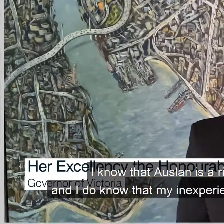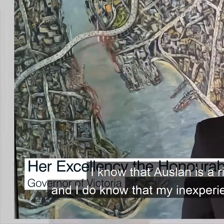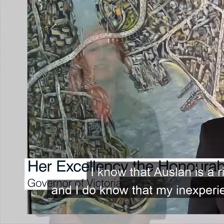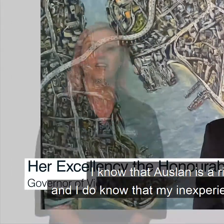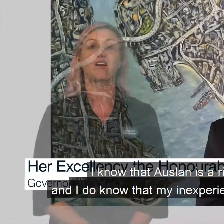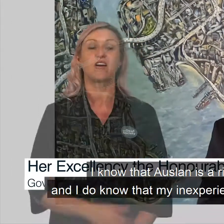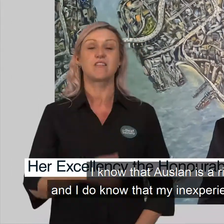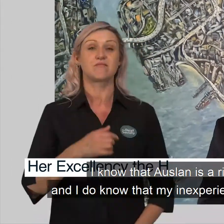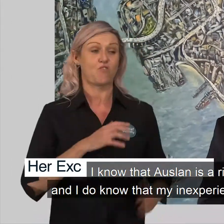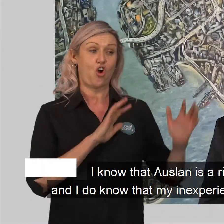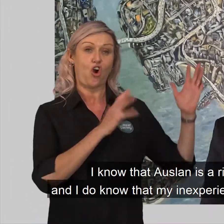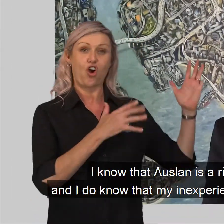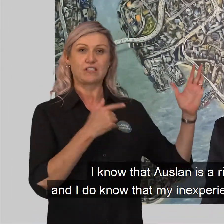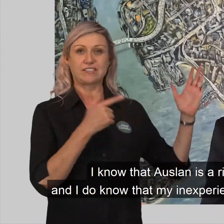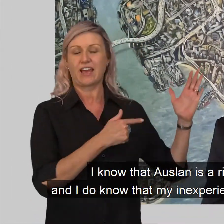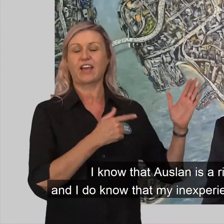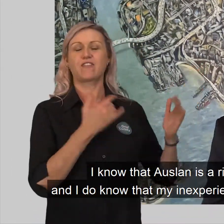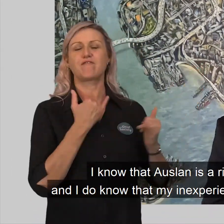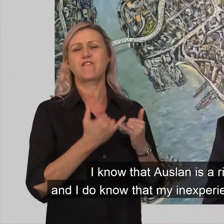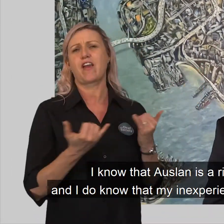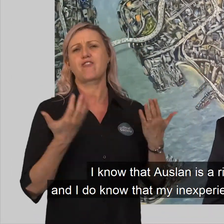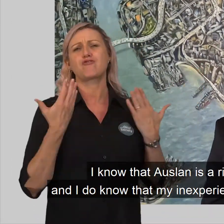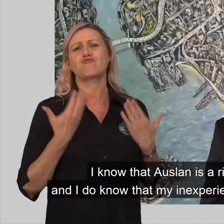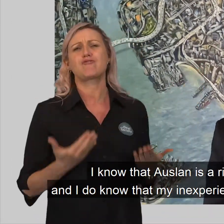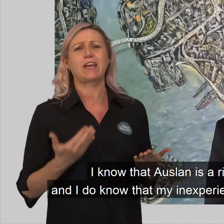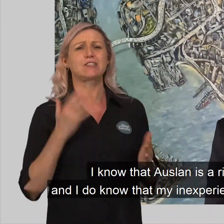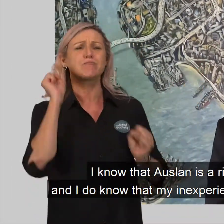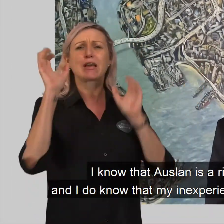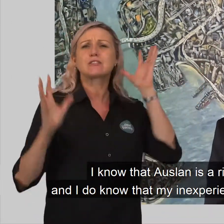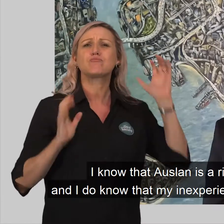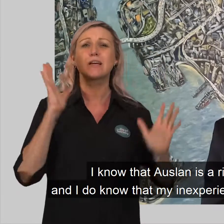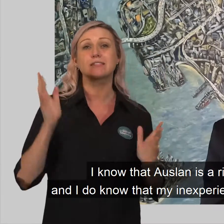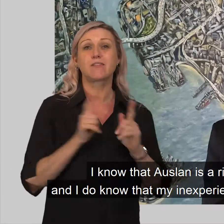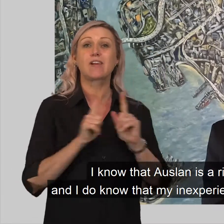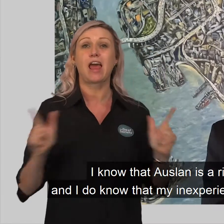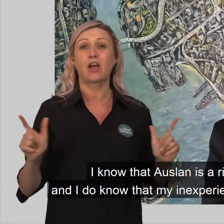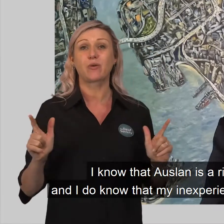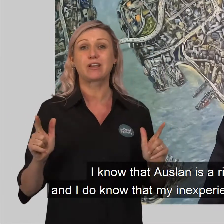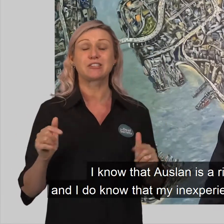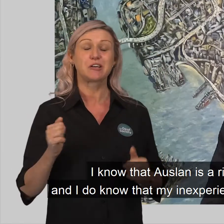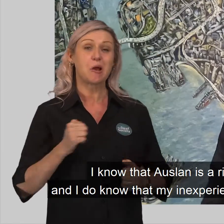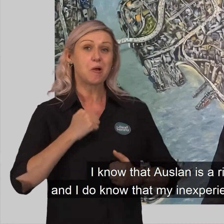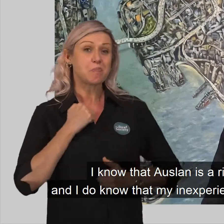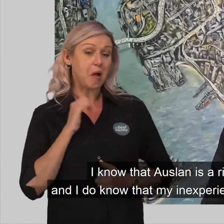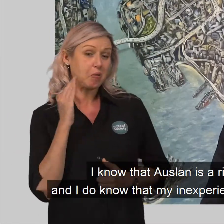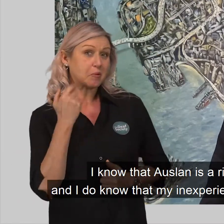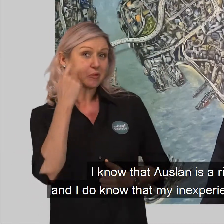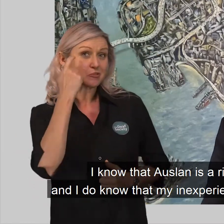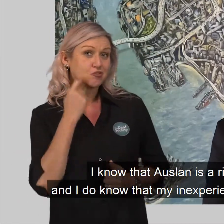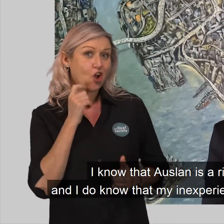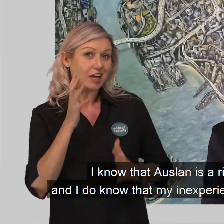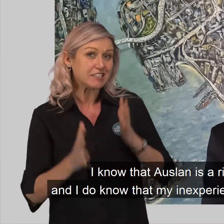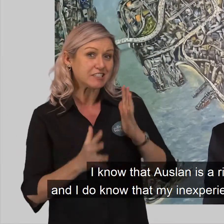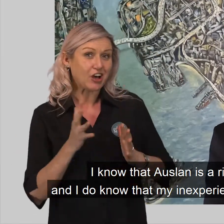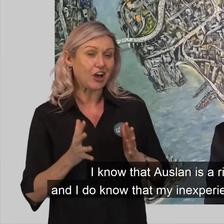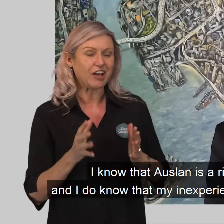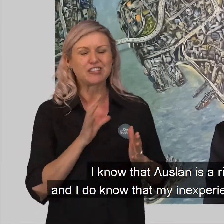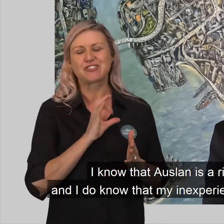I know that Auslan is a rich and expressive language and I do know that my inexperienced attempt won't have done it justice,